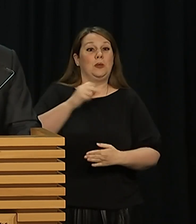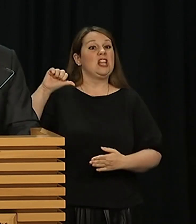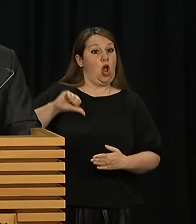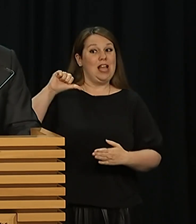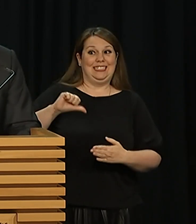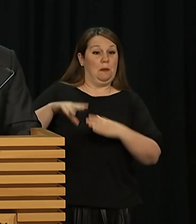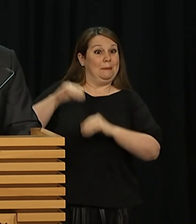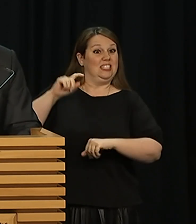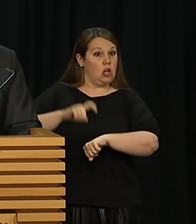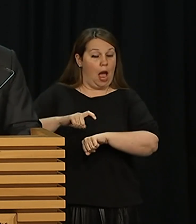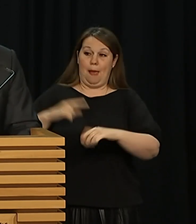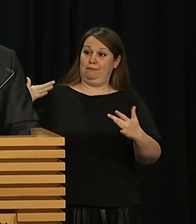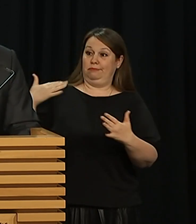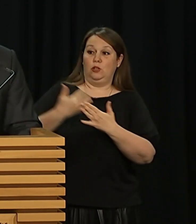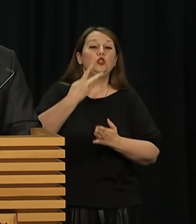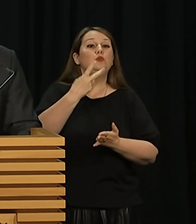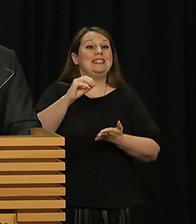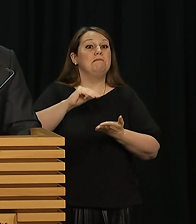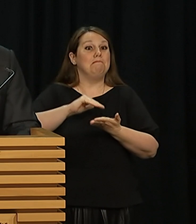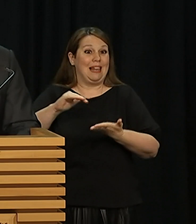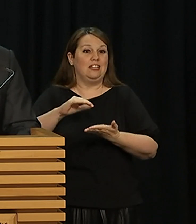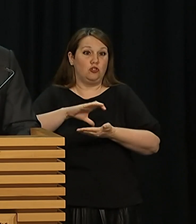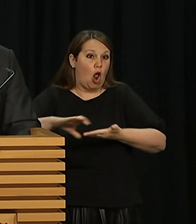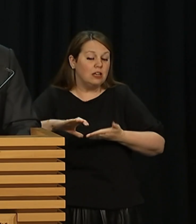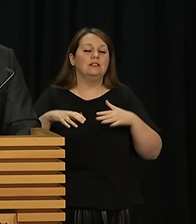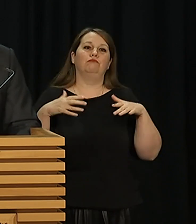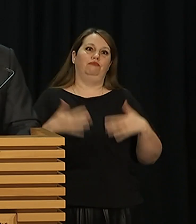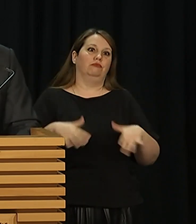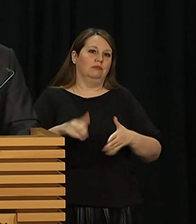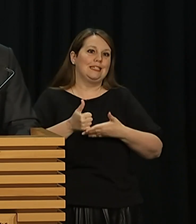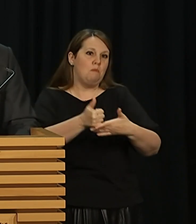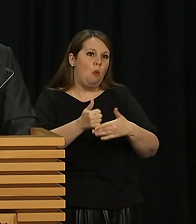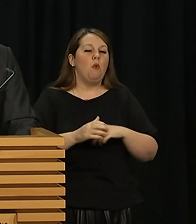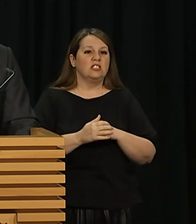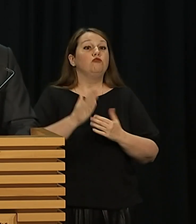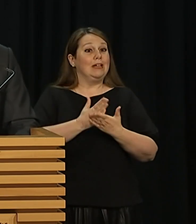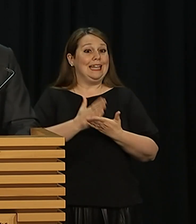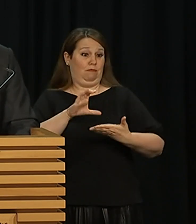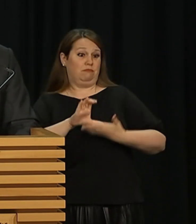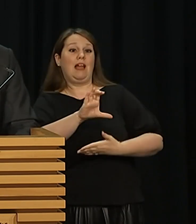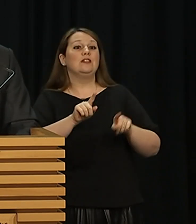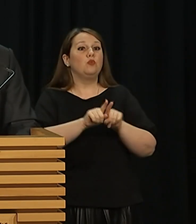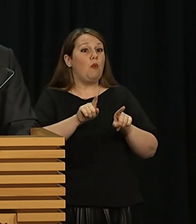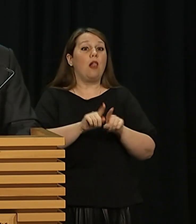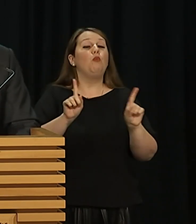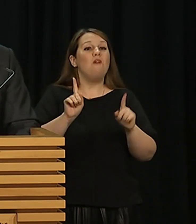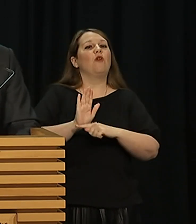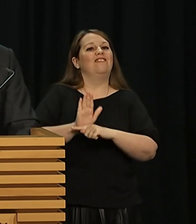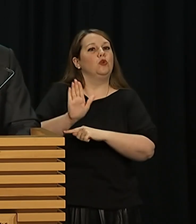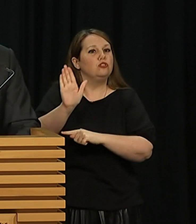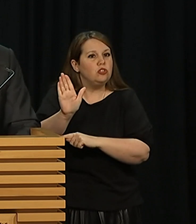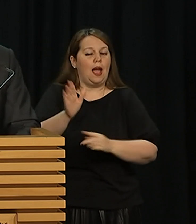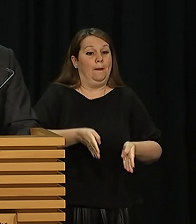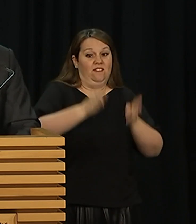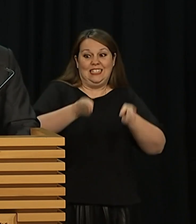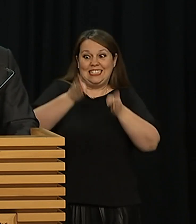of support for the tournament, and that includes investments that is legacy-making in terms of facilities at a number of grounds around